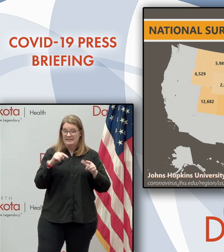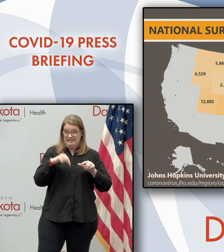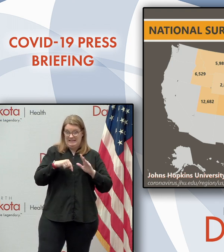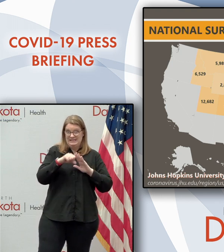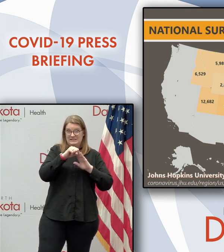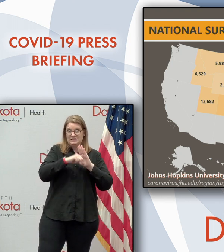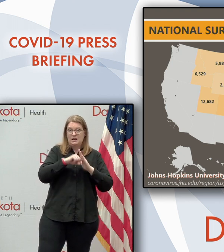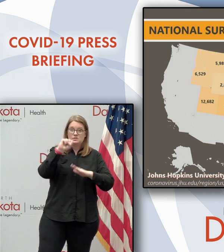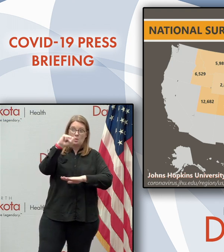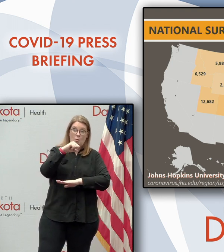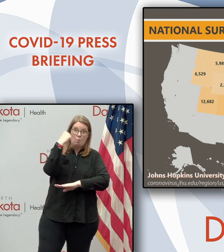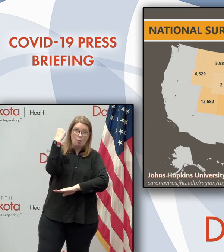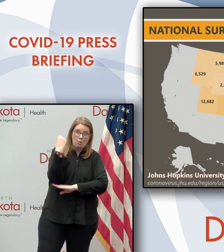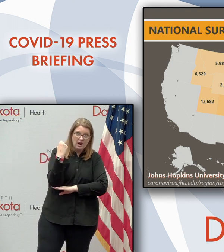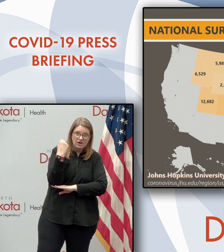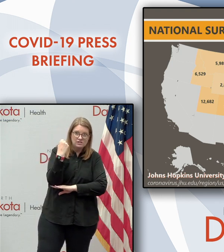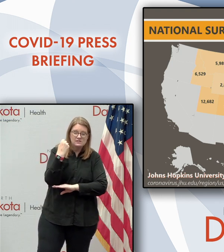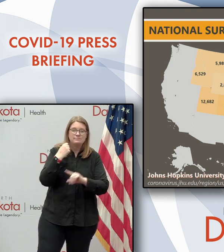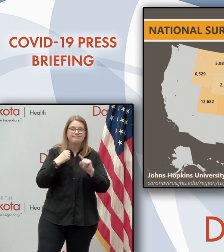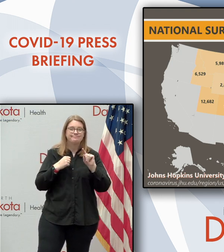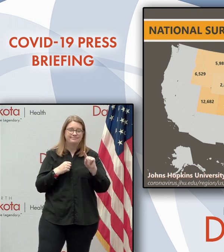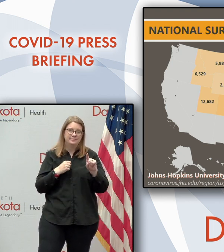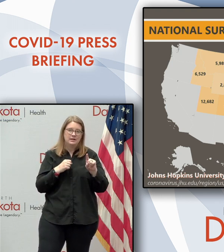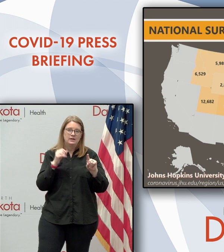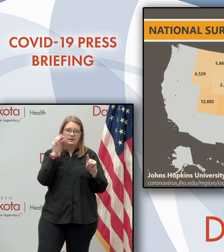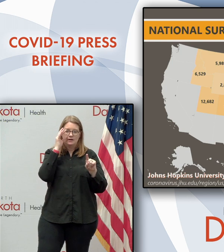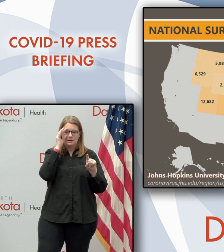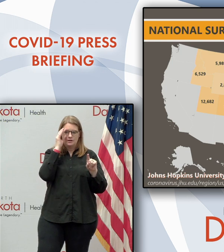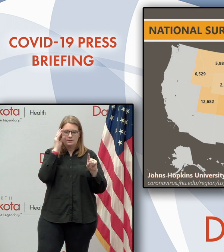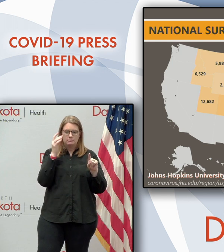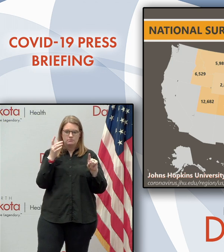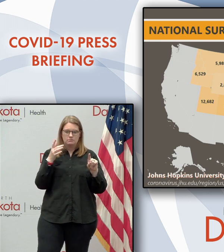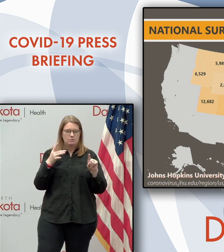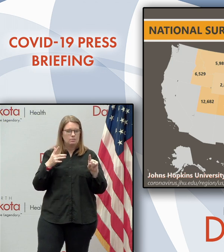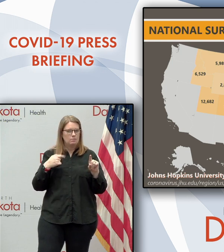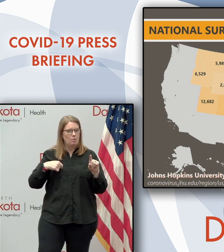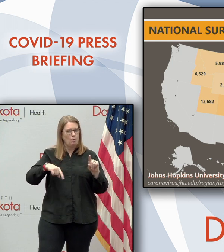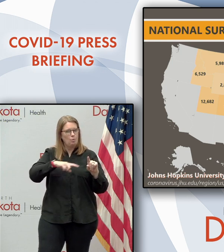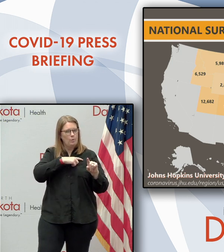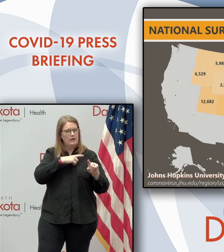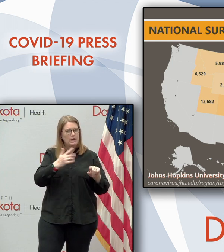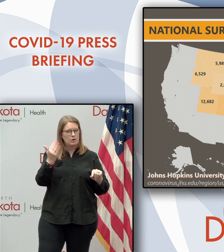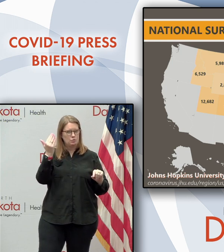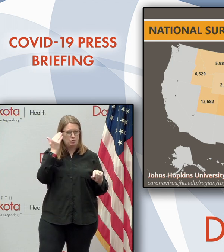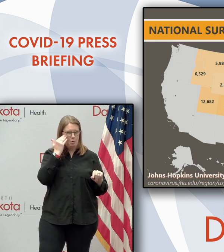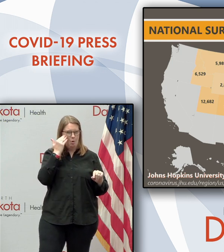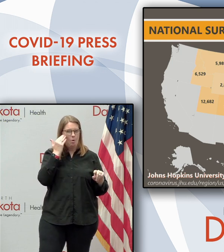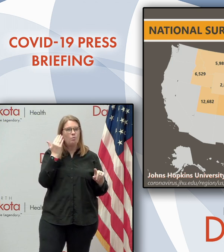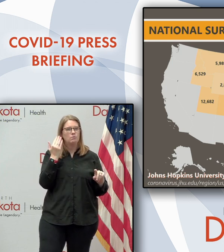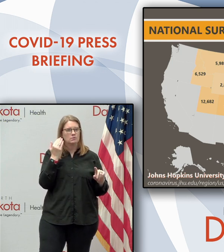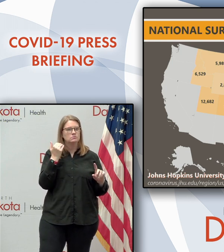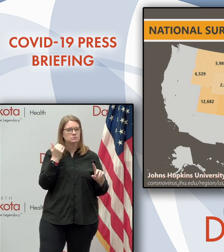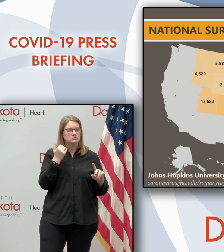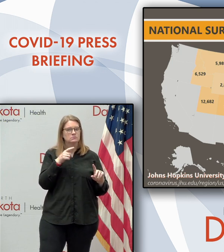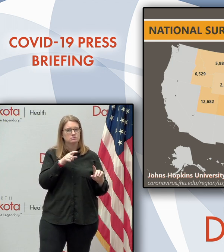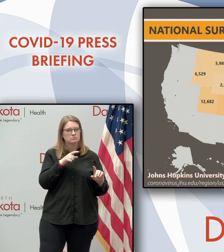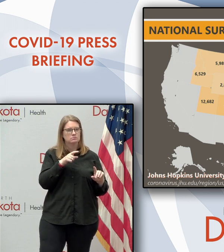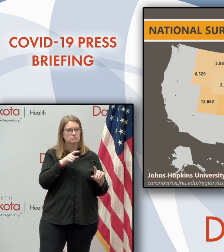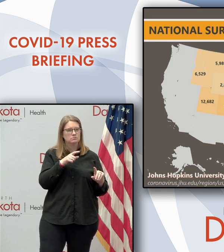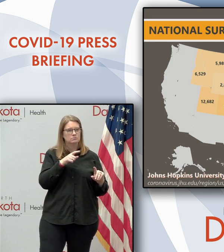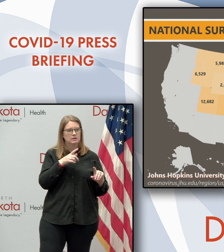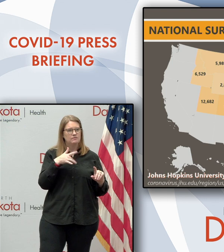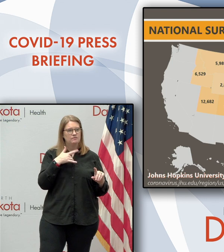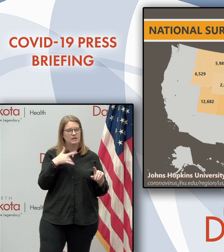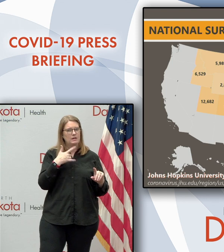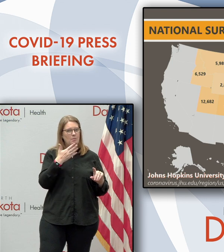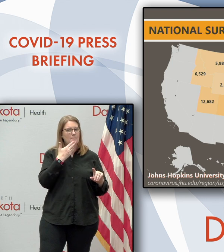state, we're also on a, on a relative basis, uh, know that we're, uh, uh, performing, uh, better than